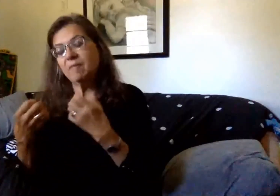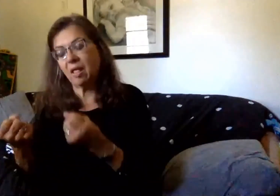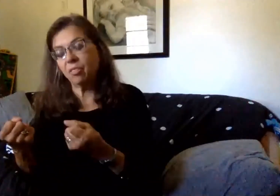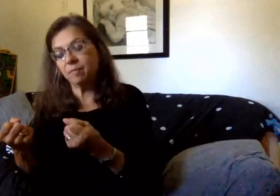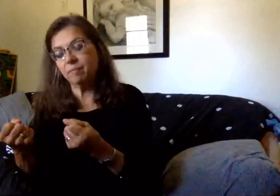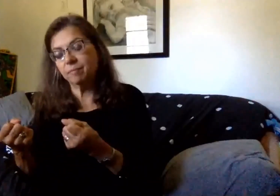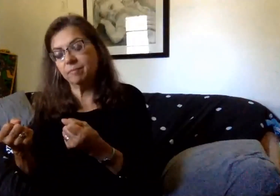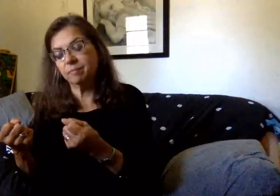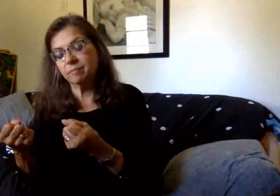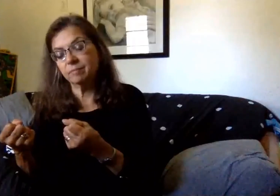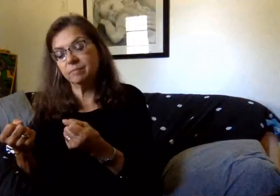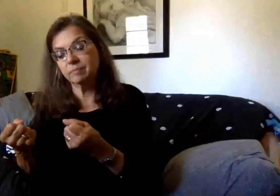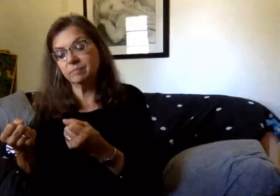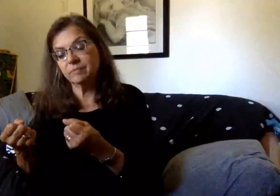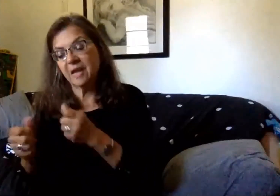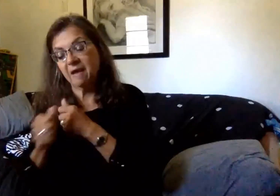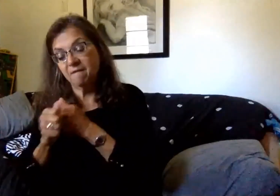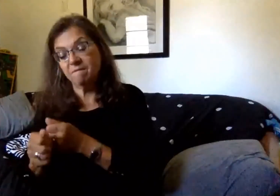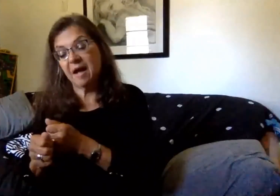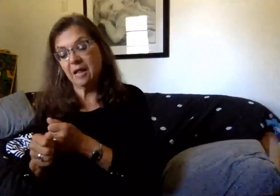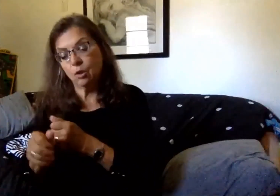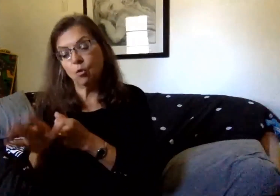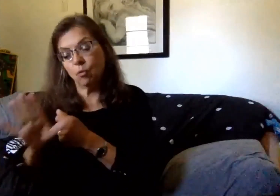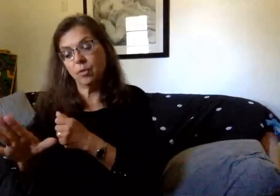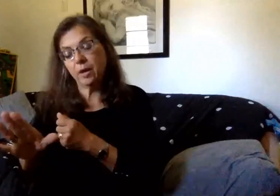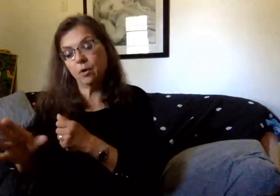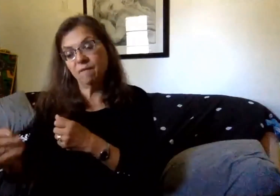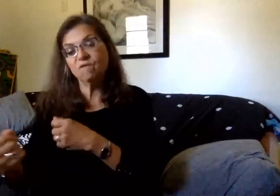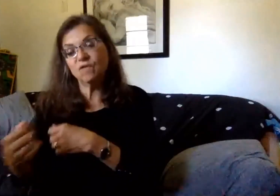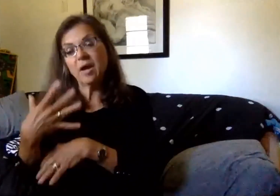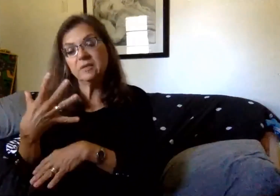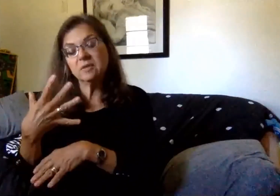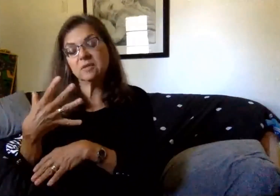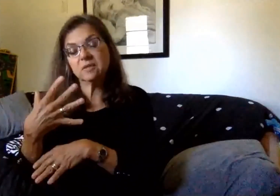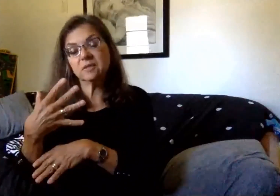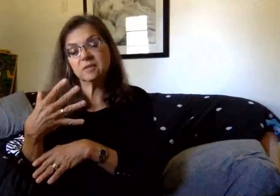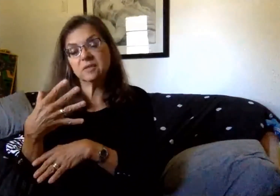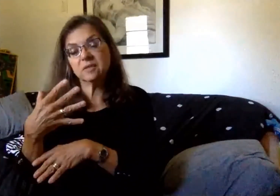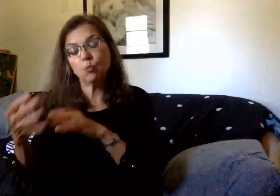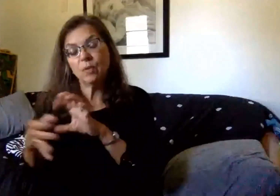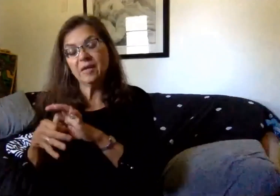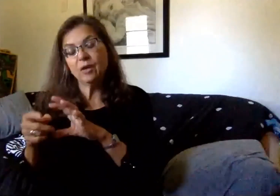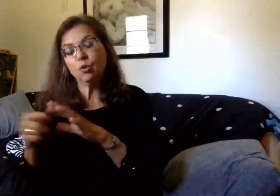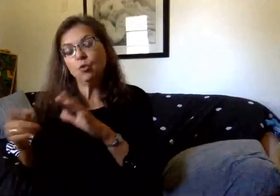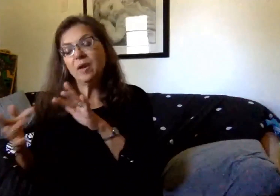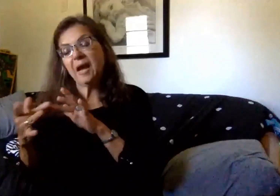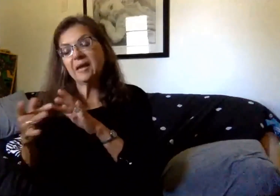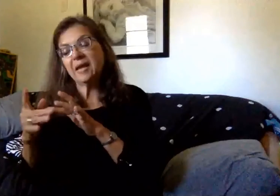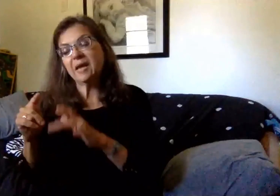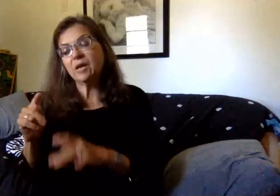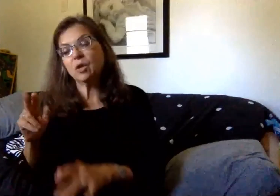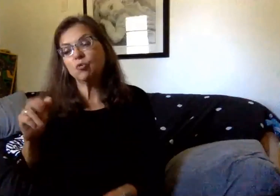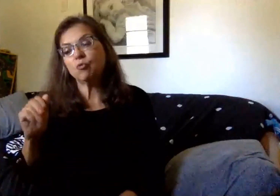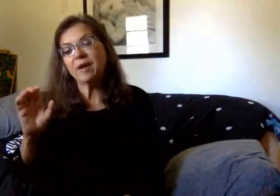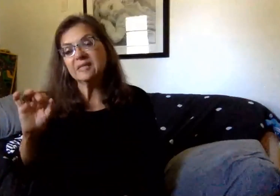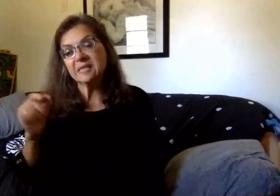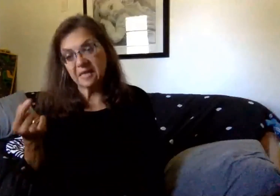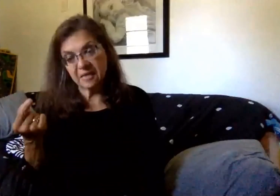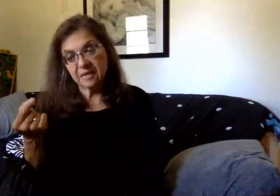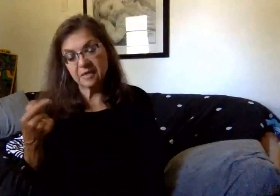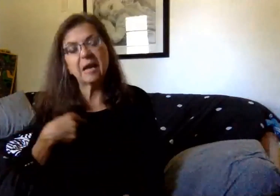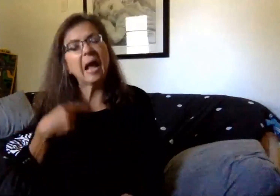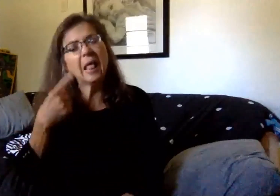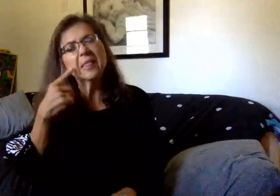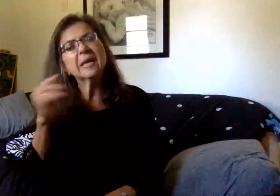and follow their lead in terms of contact tracing and action plans. I think it's also